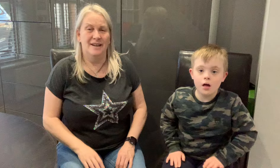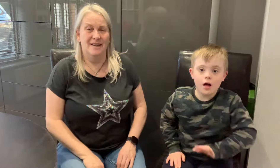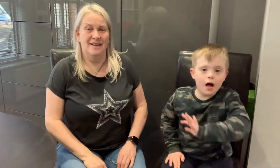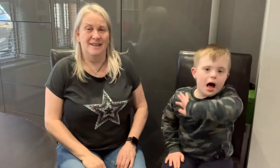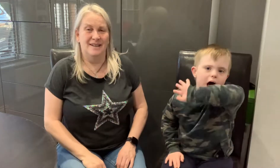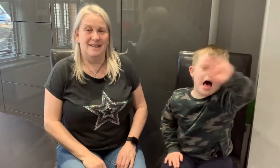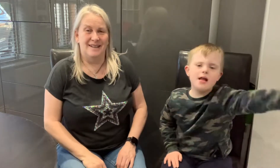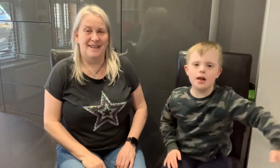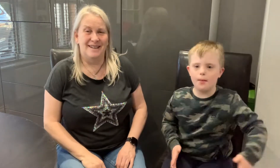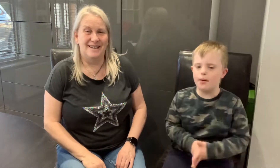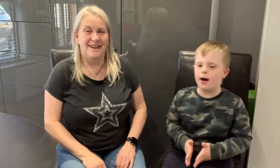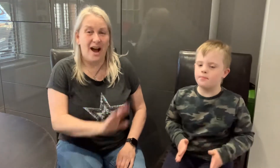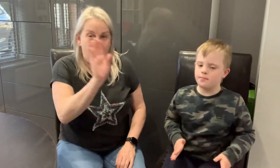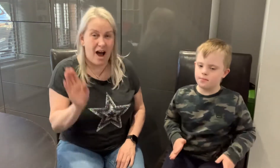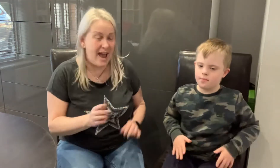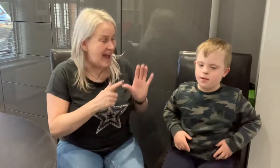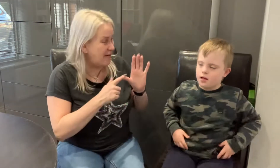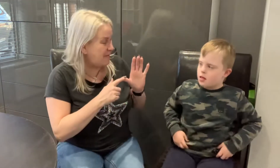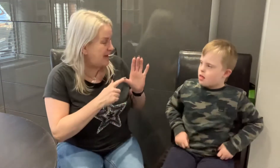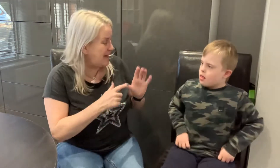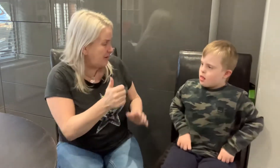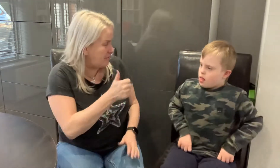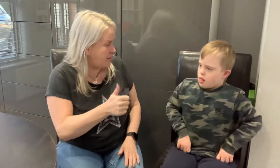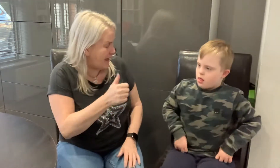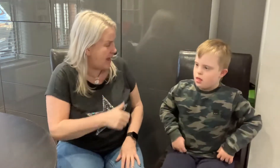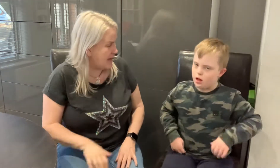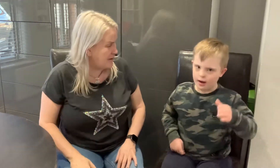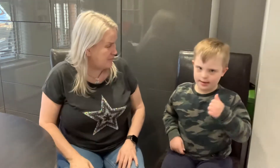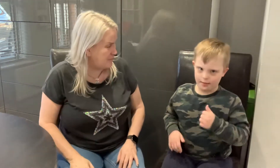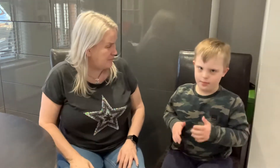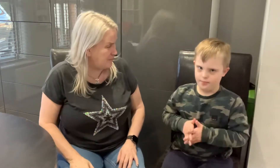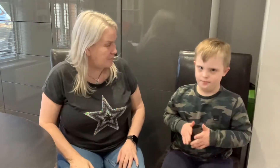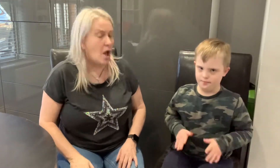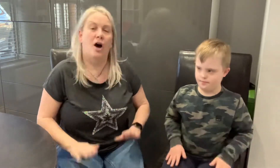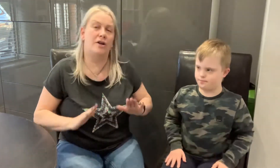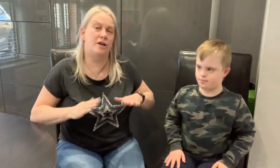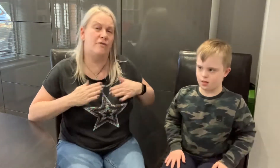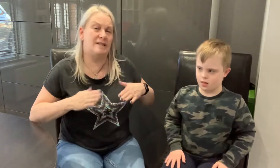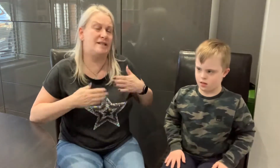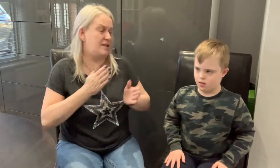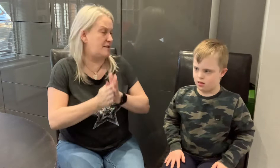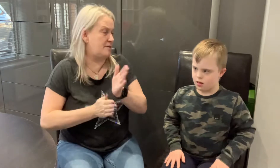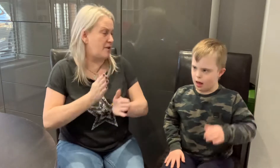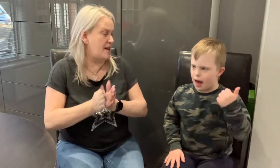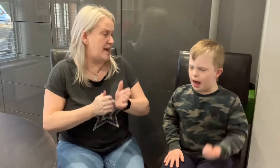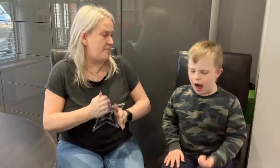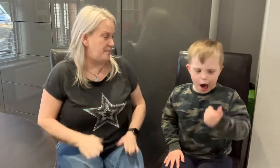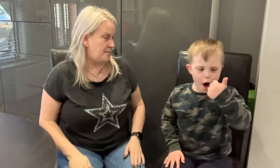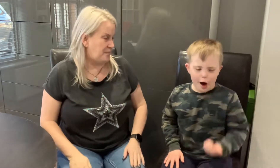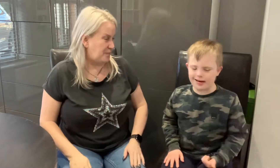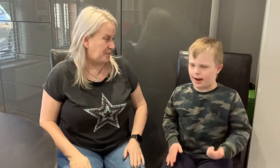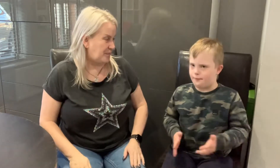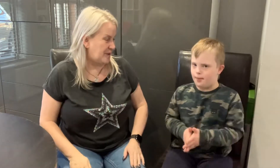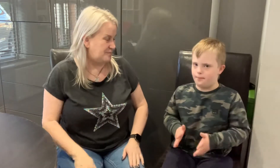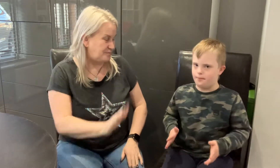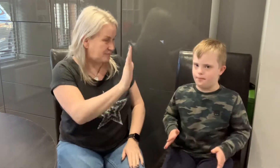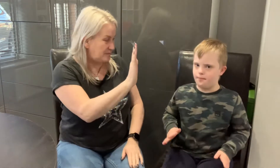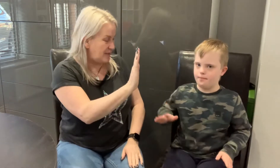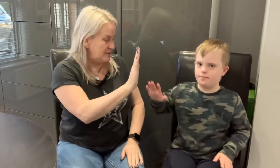Hello Mum! Hi Alfie, are you okay? Are you ready to do some sign-in? I've got Mum! It was